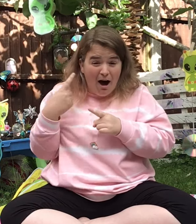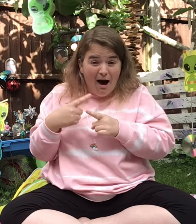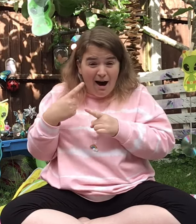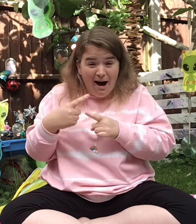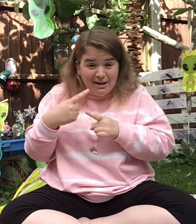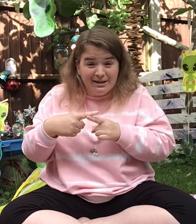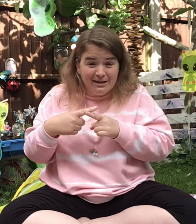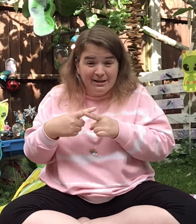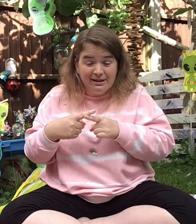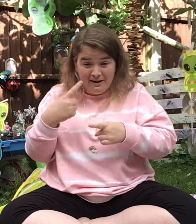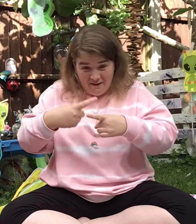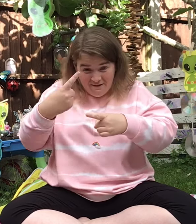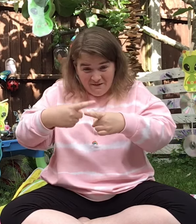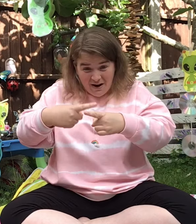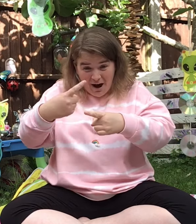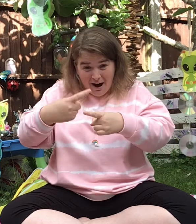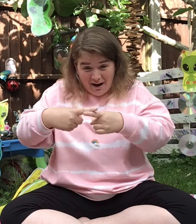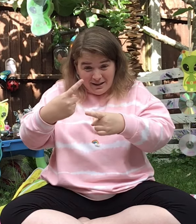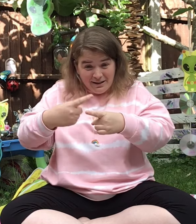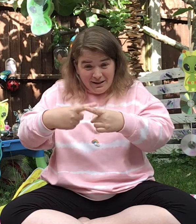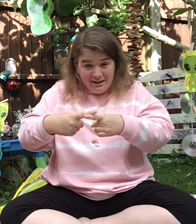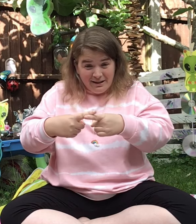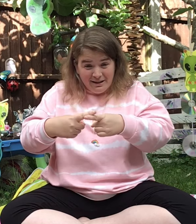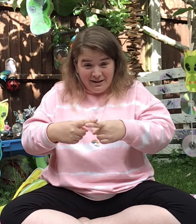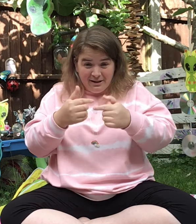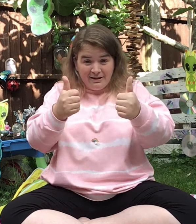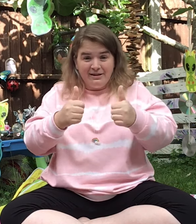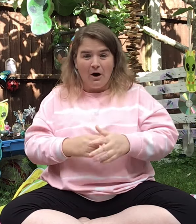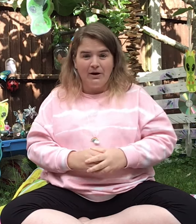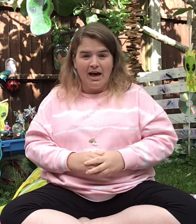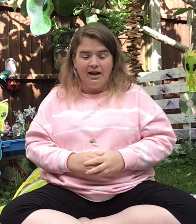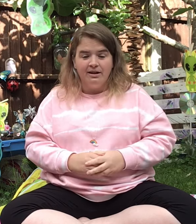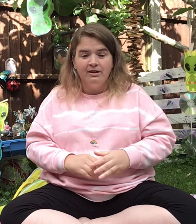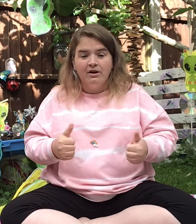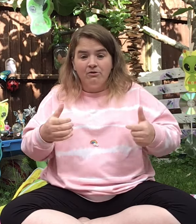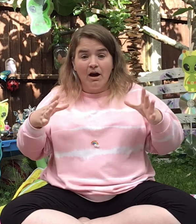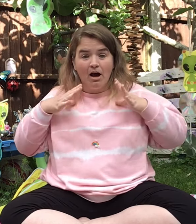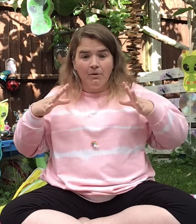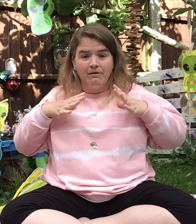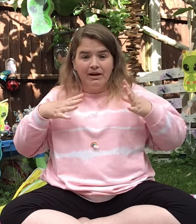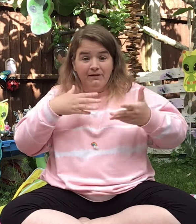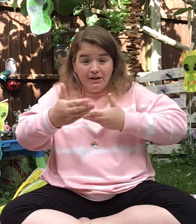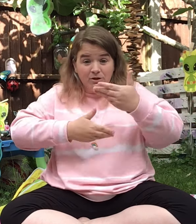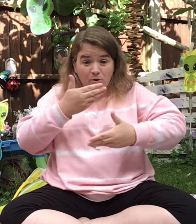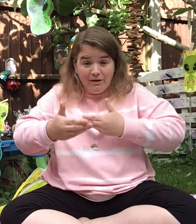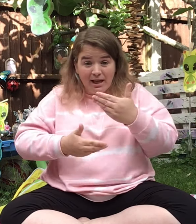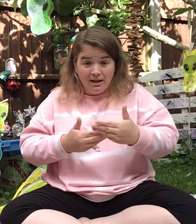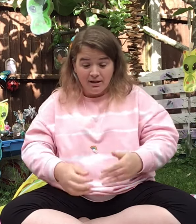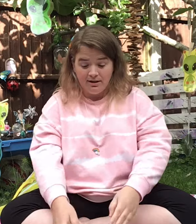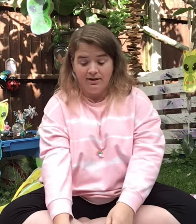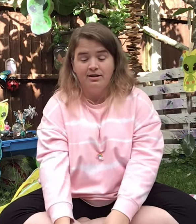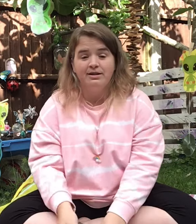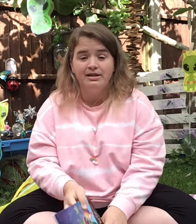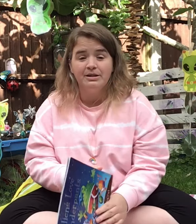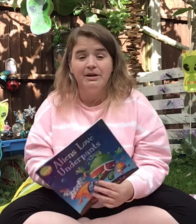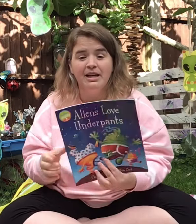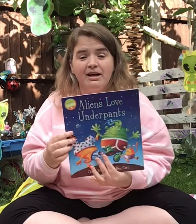the Fast. Okay. Right. Are we ready for the story? This one here.